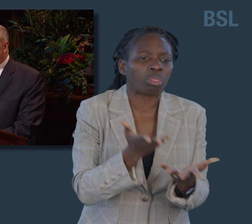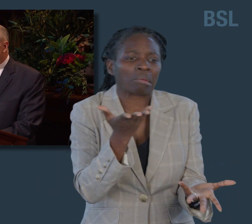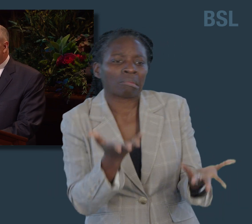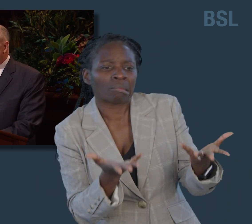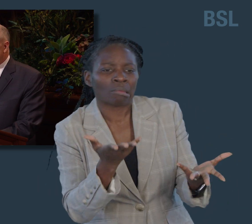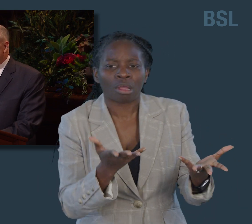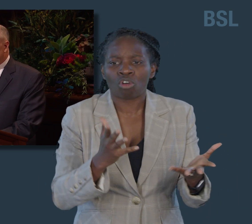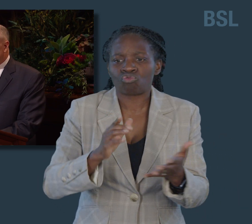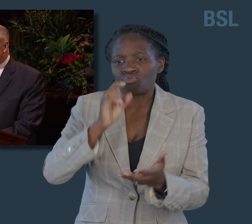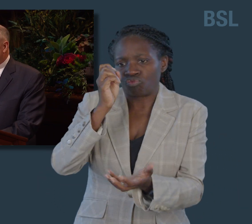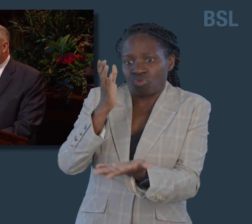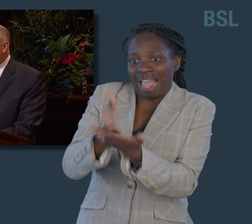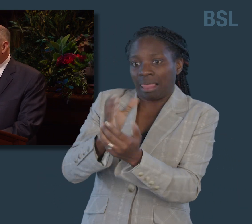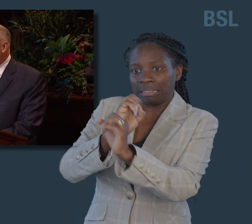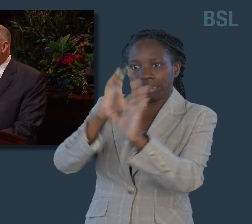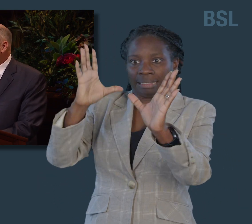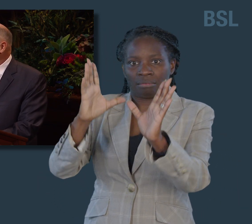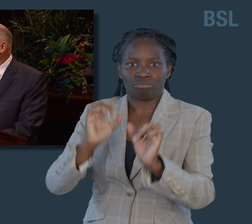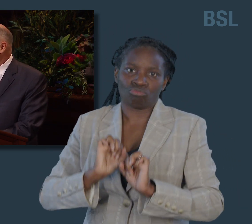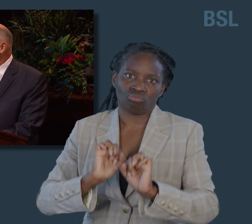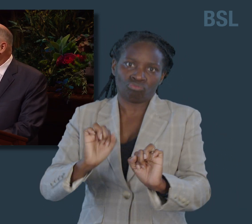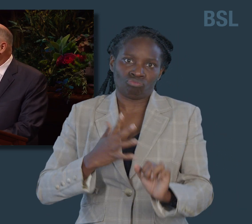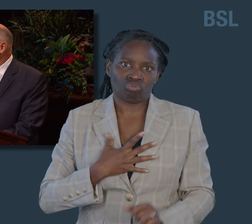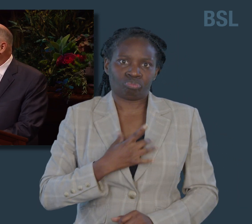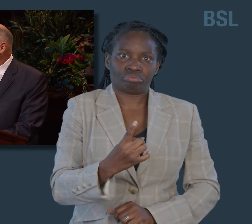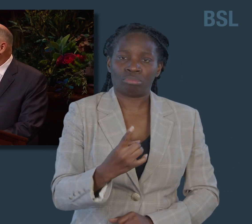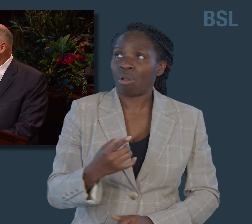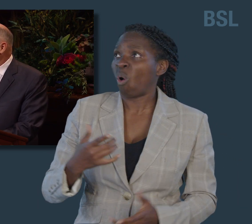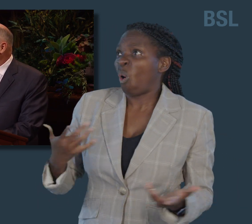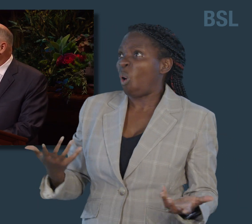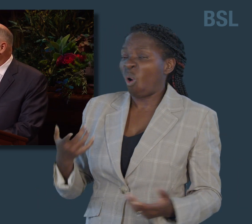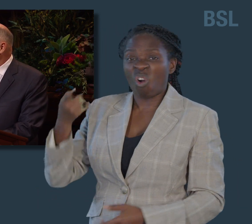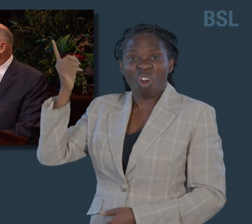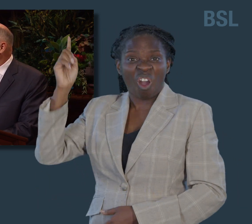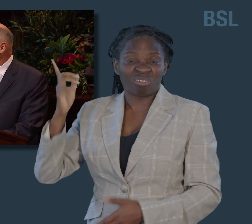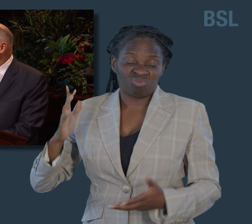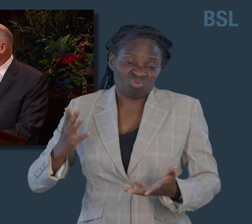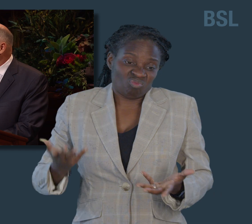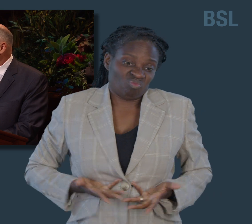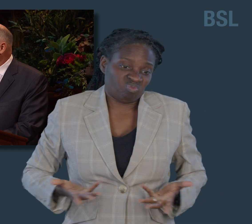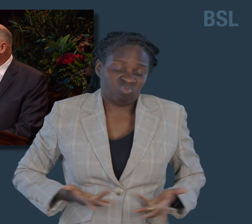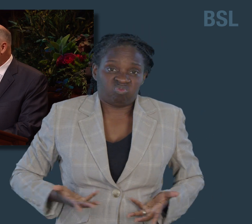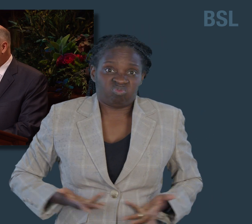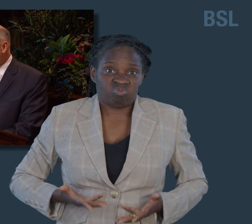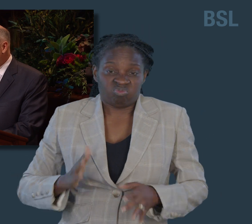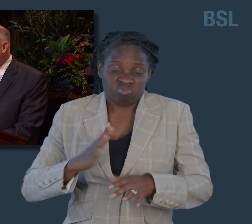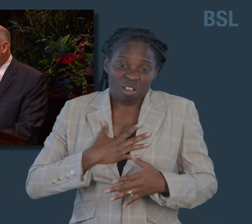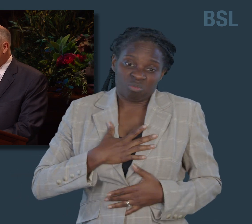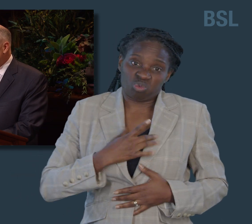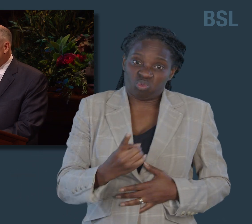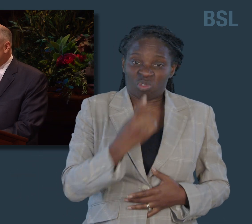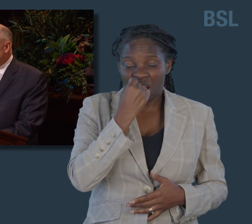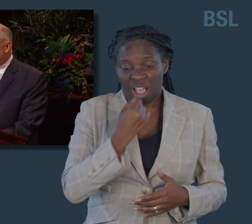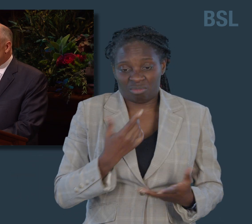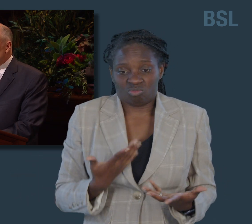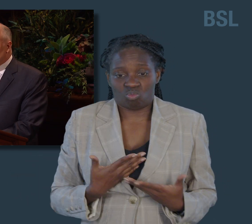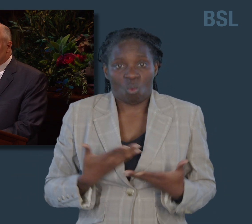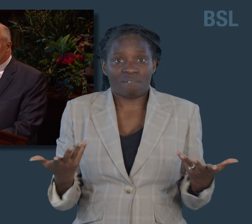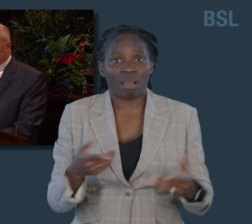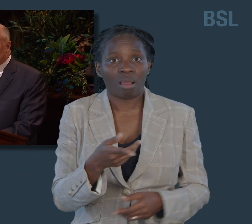or that God is so generous that He does not actually care about what we do. As we seek to